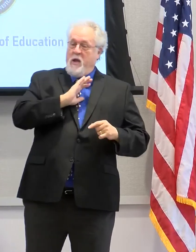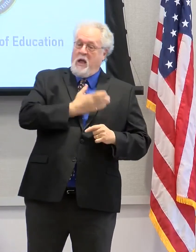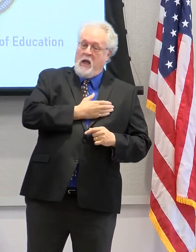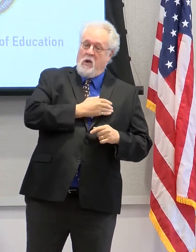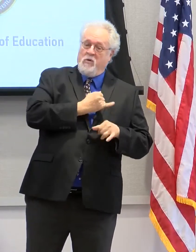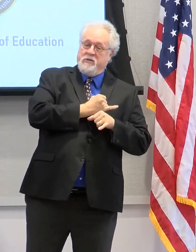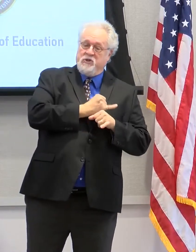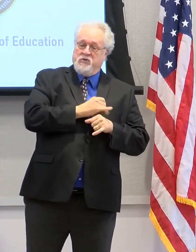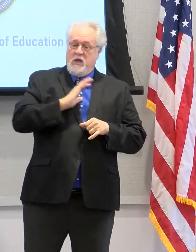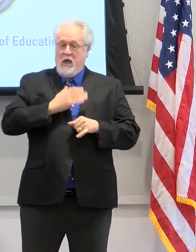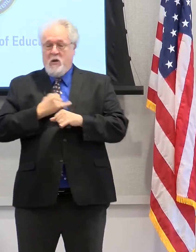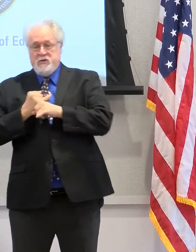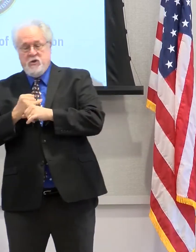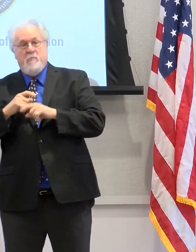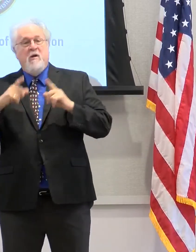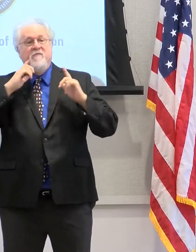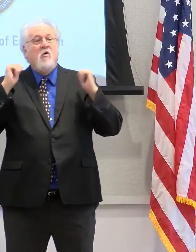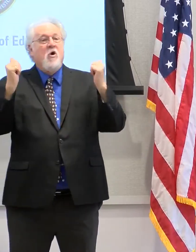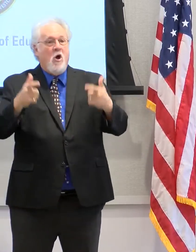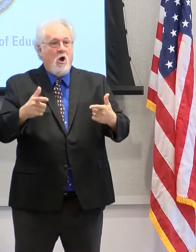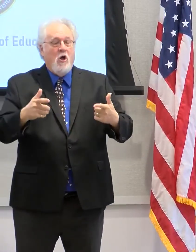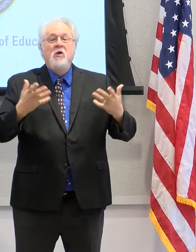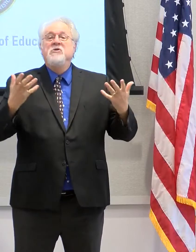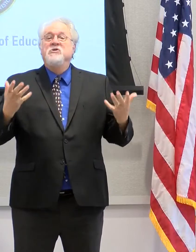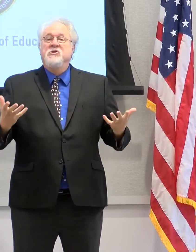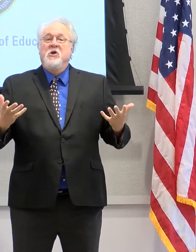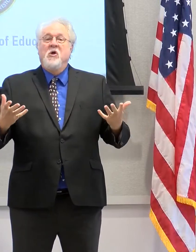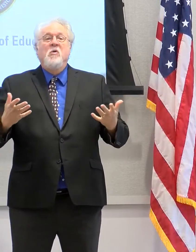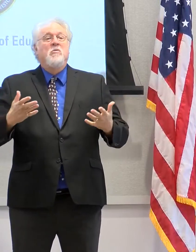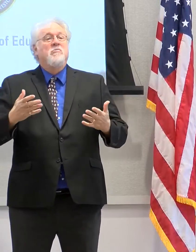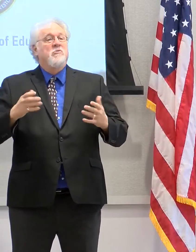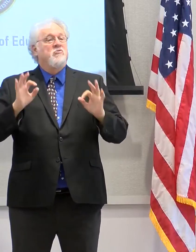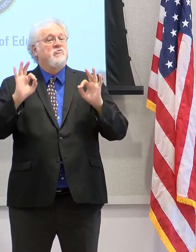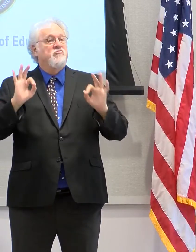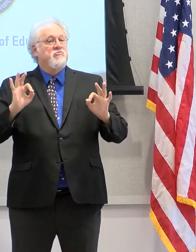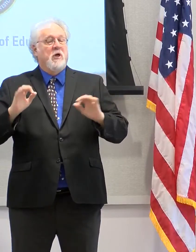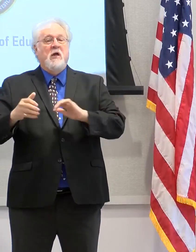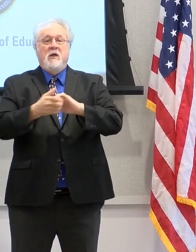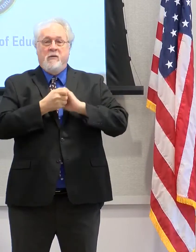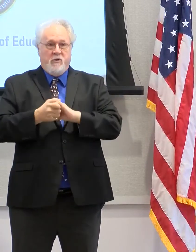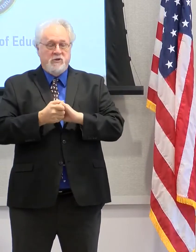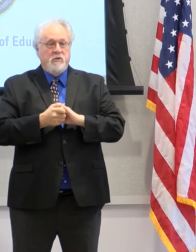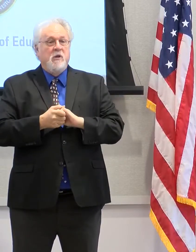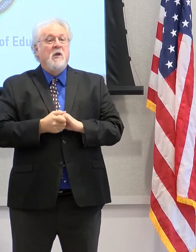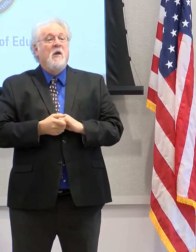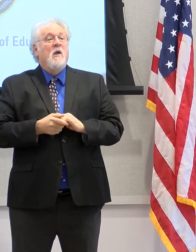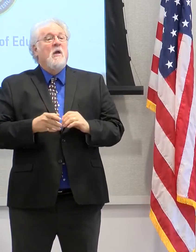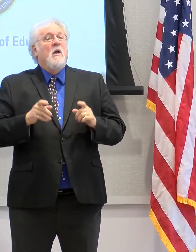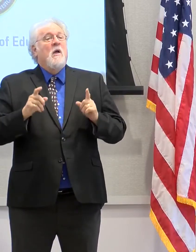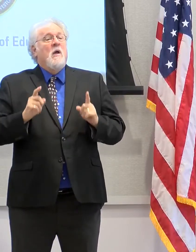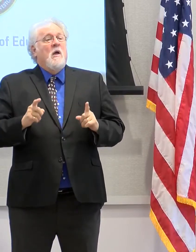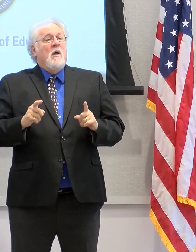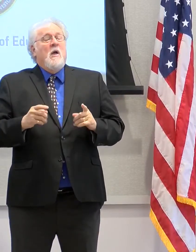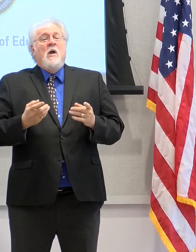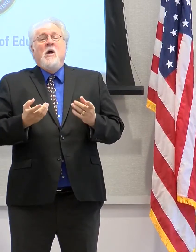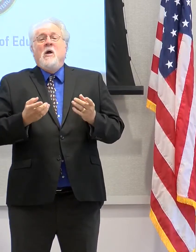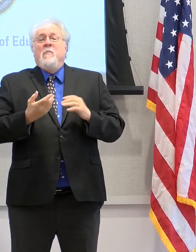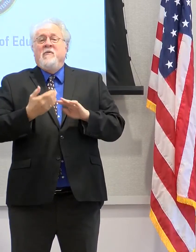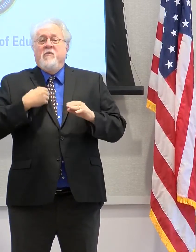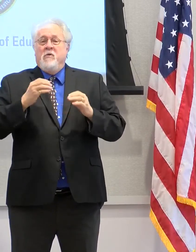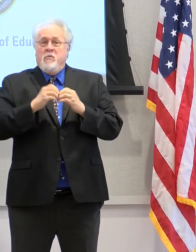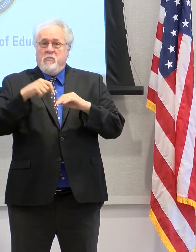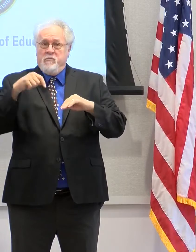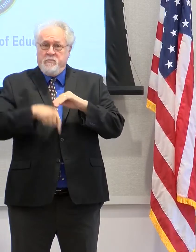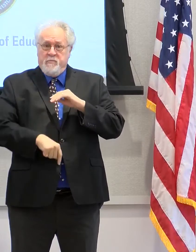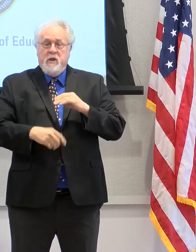or your organization, but for all students. So, again, it's such a great collaboration. Before, you know, I go into further remarks, I do